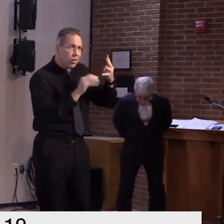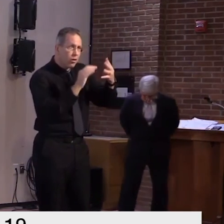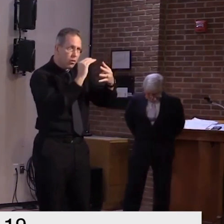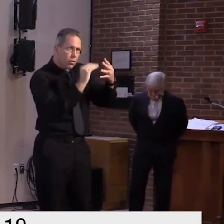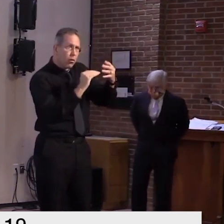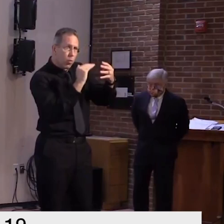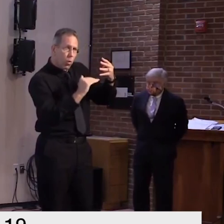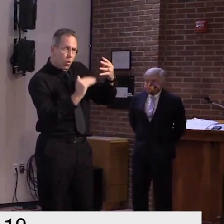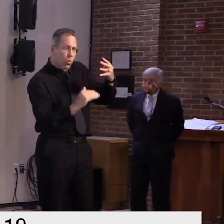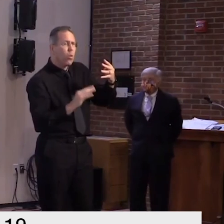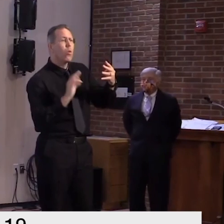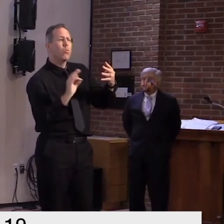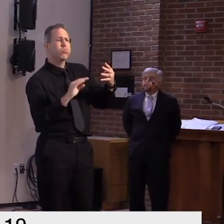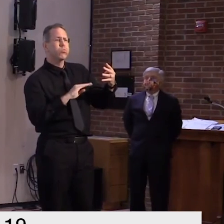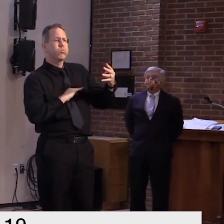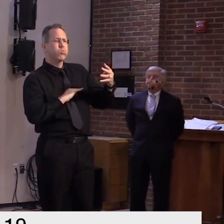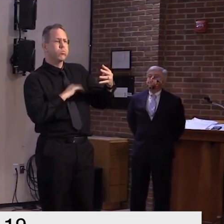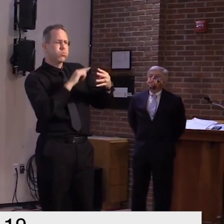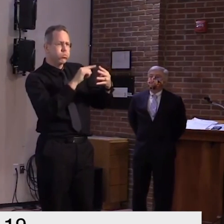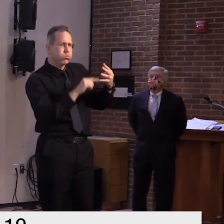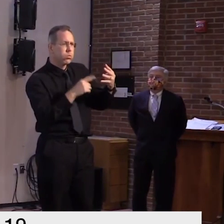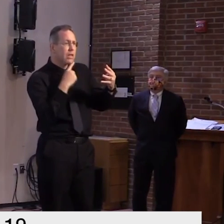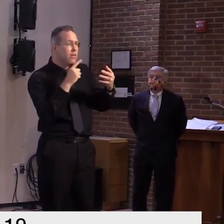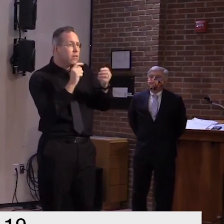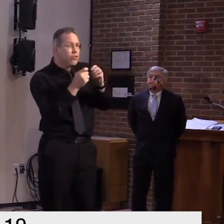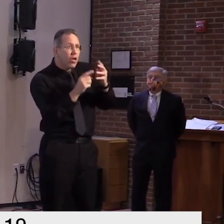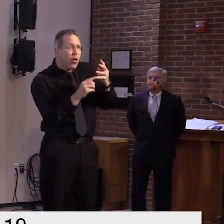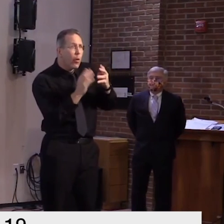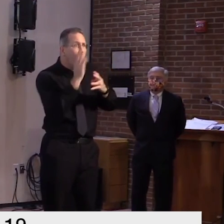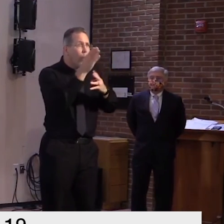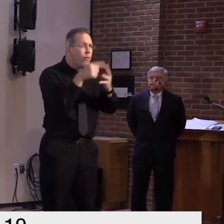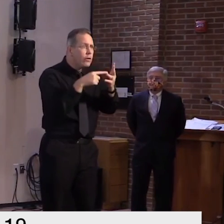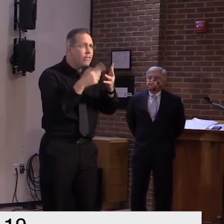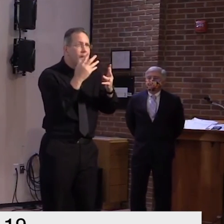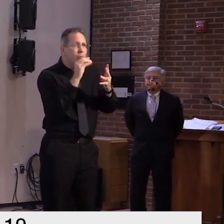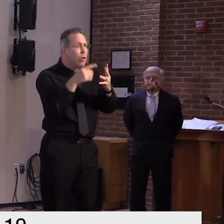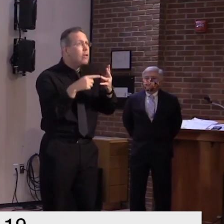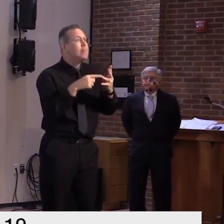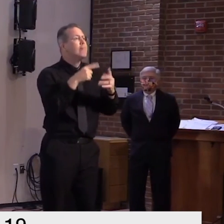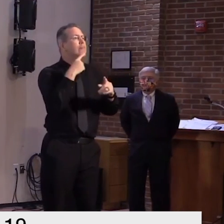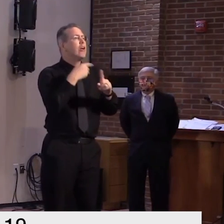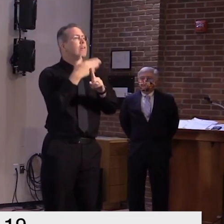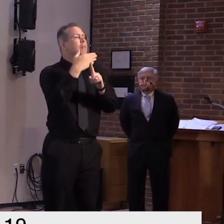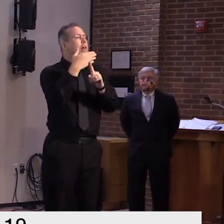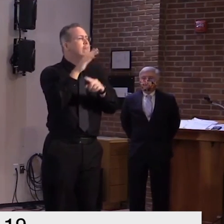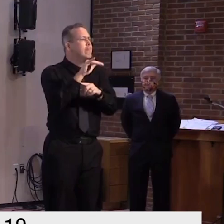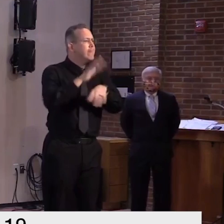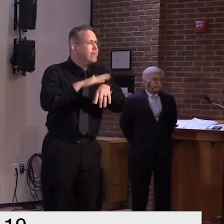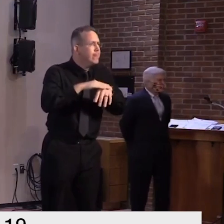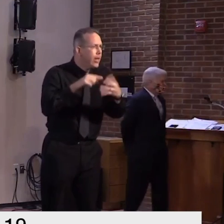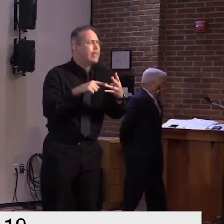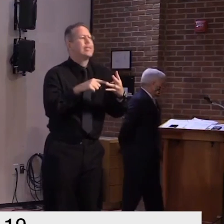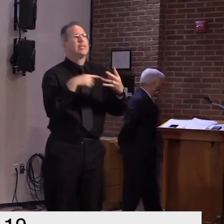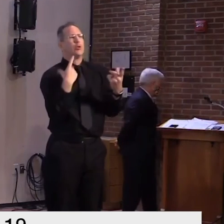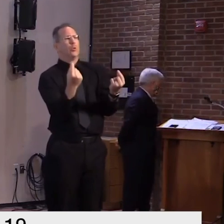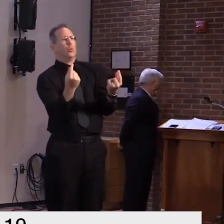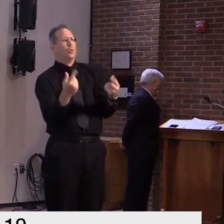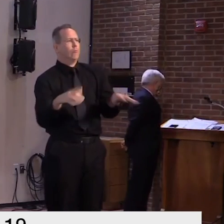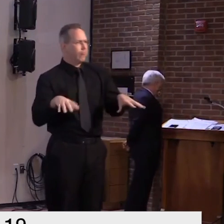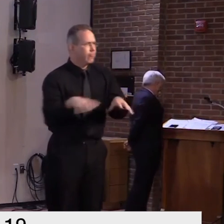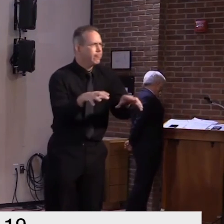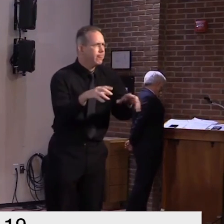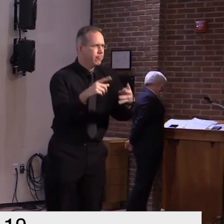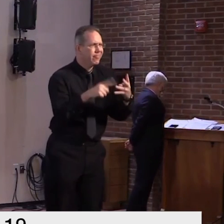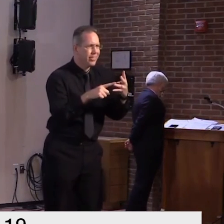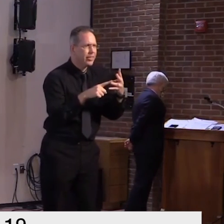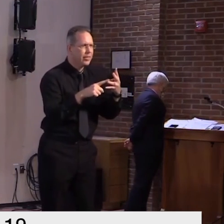um so you know we're not we're looking at same data and in the same way and that goes for